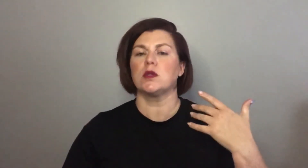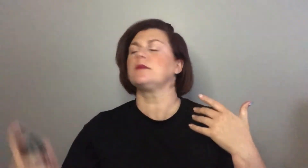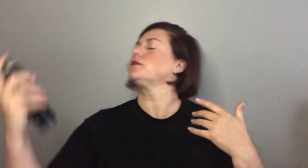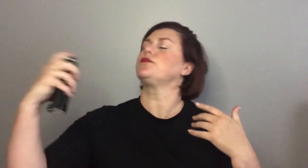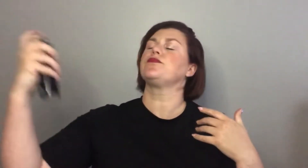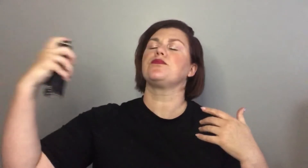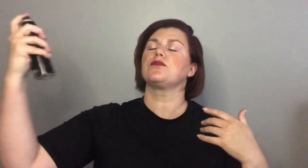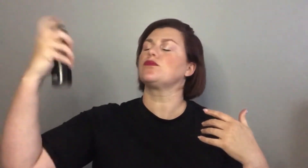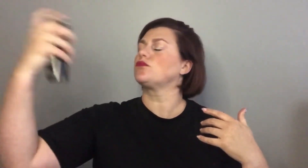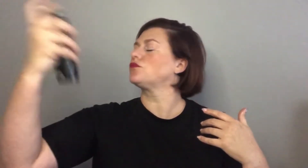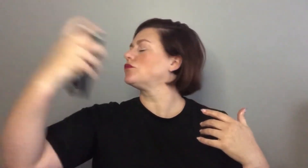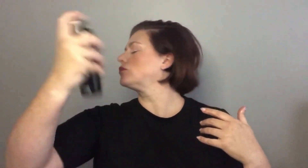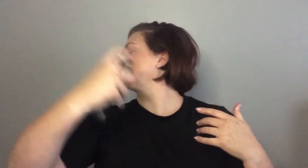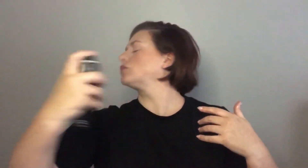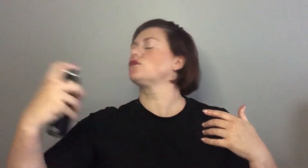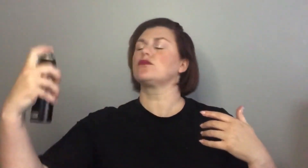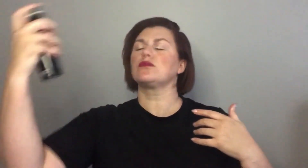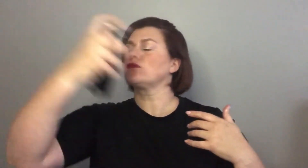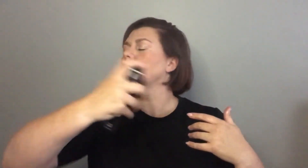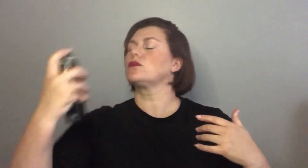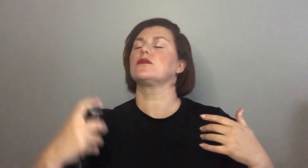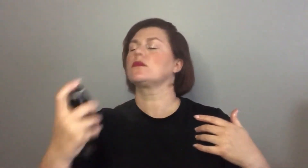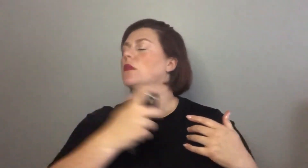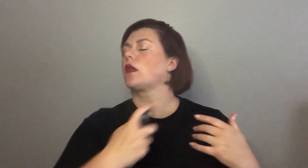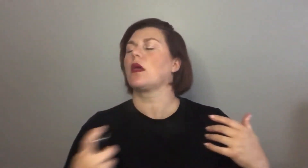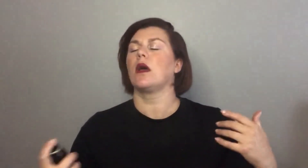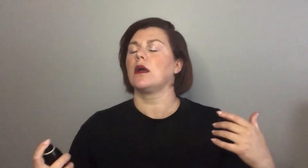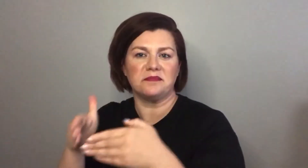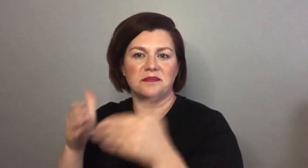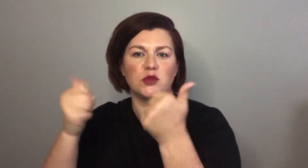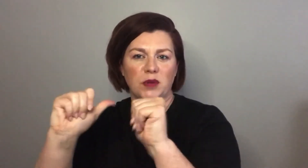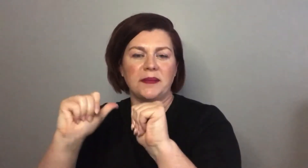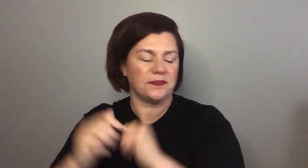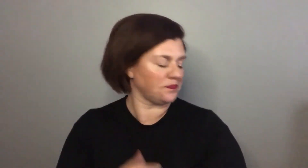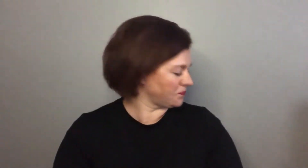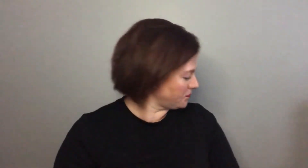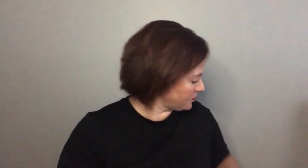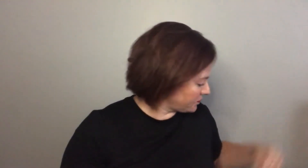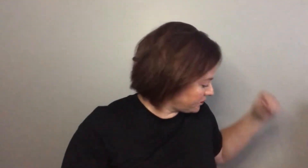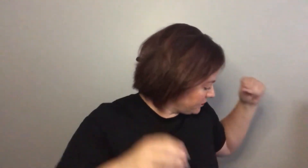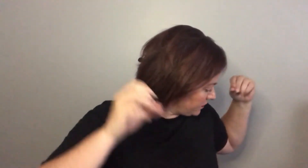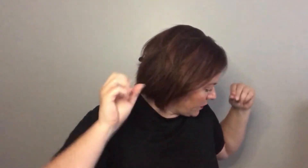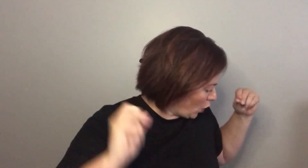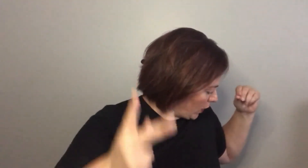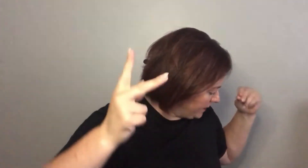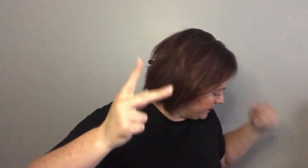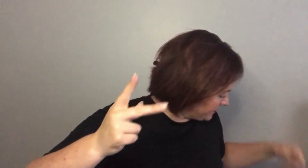nice clean smell it's such a fine mist oh I'm excited to use that more